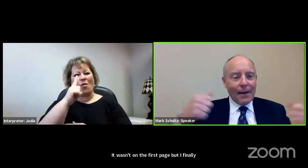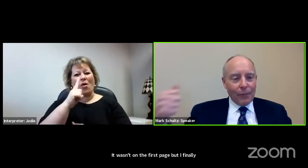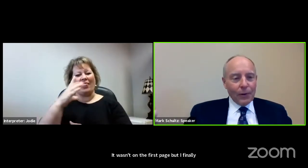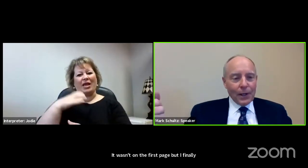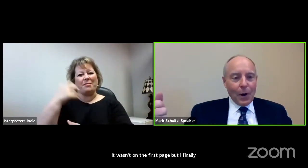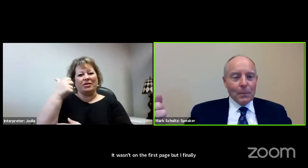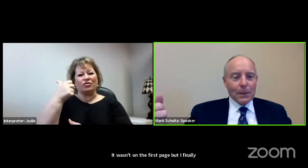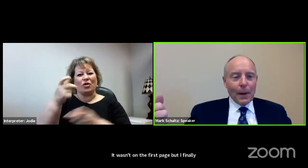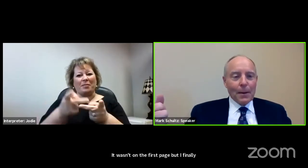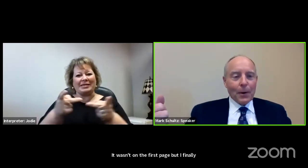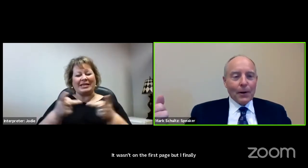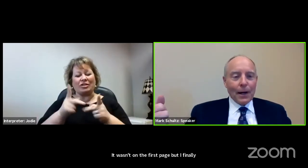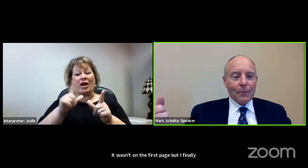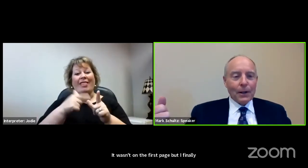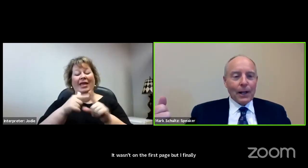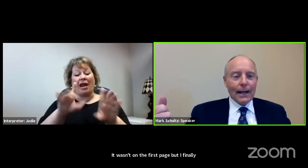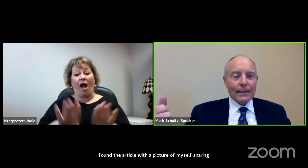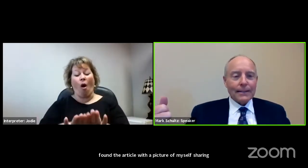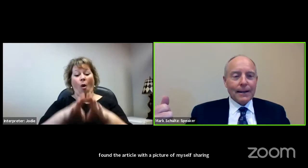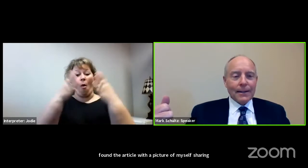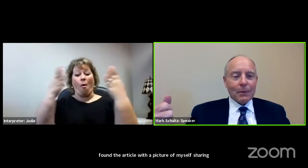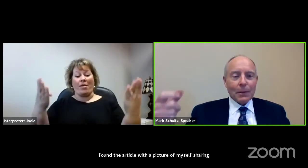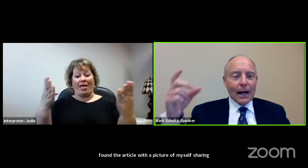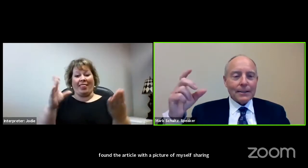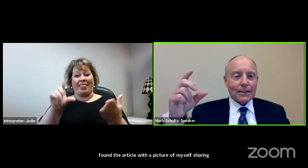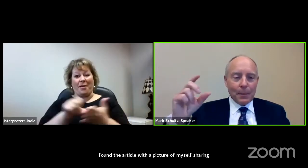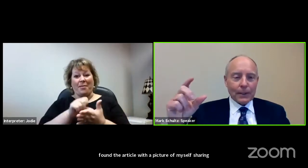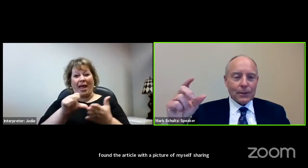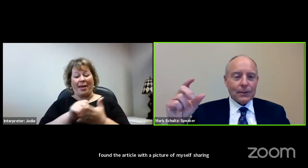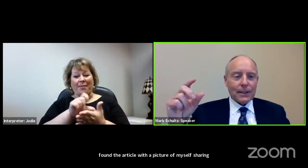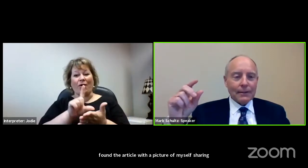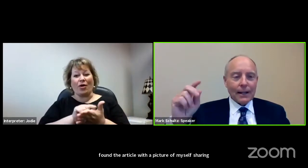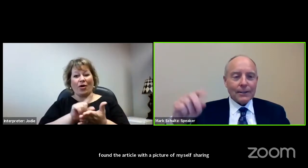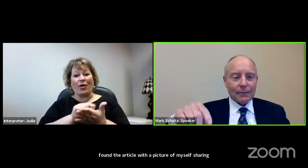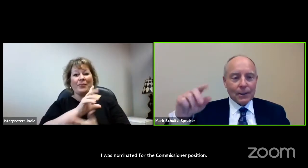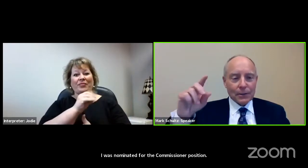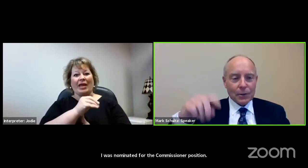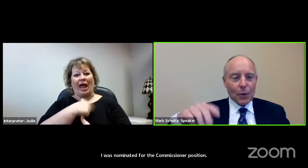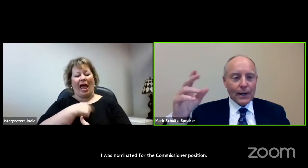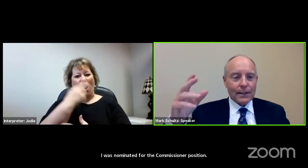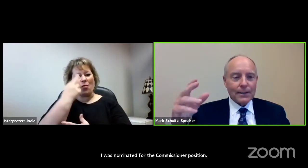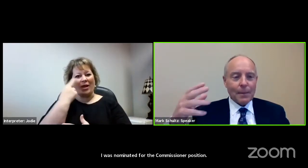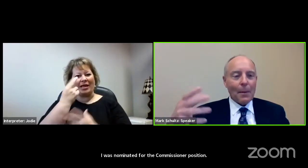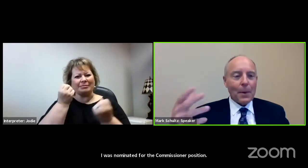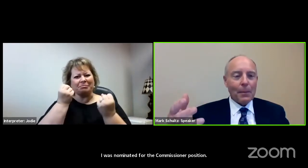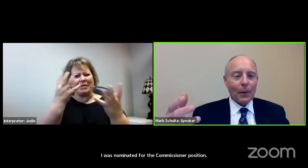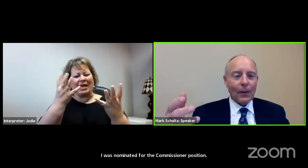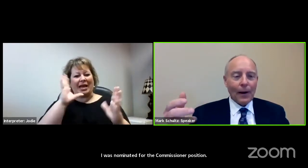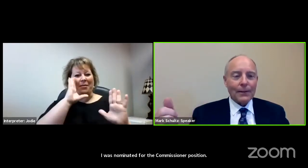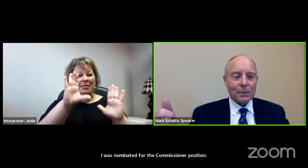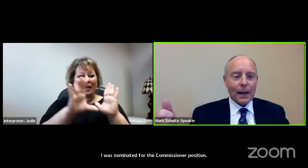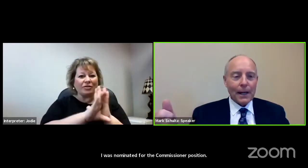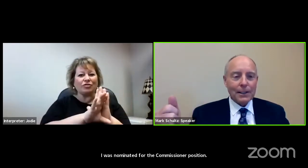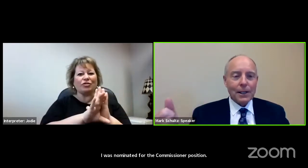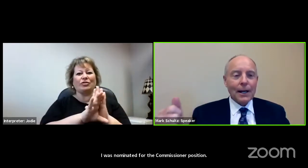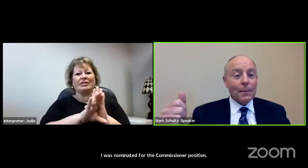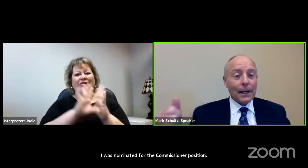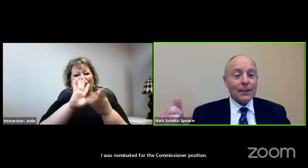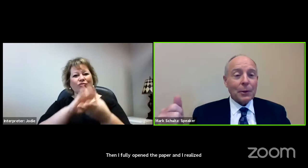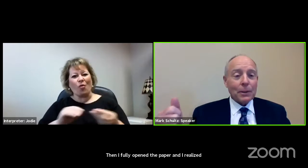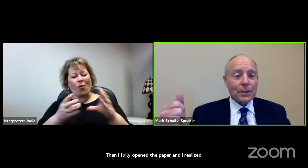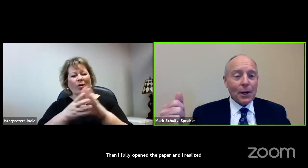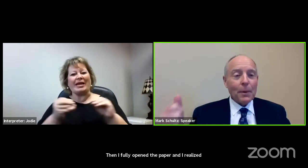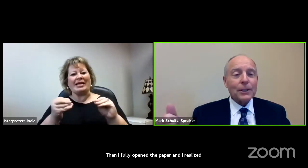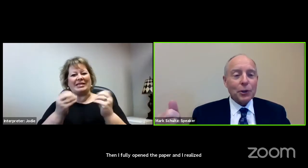Then I fully opened the paper and realized there were lots of pictures and lots of little stories about people on this page